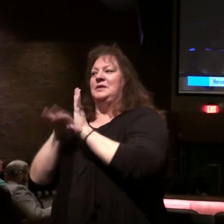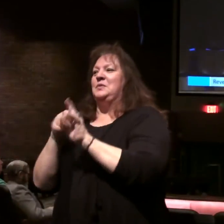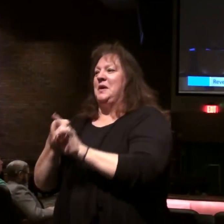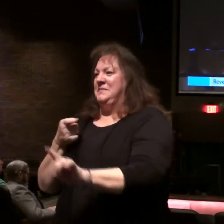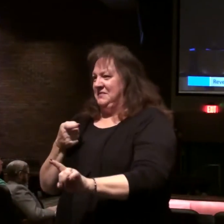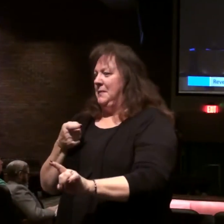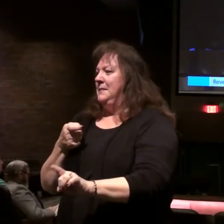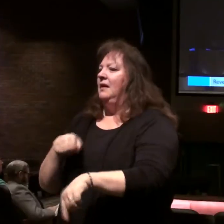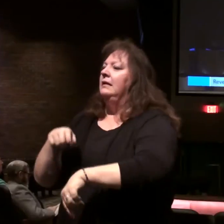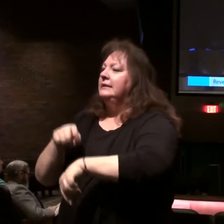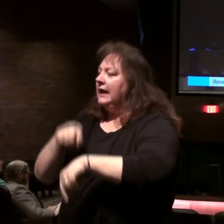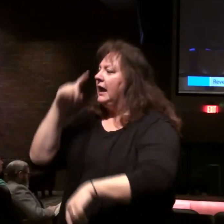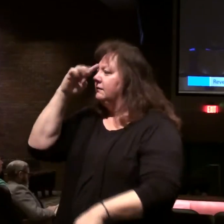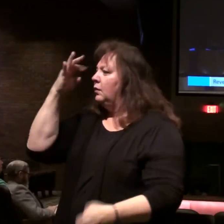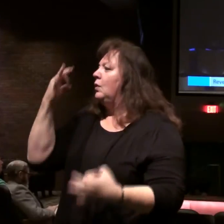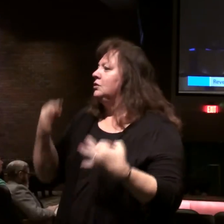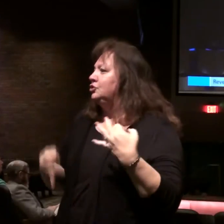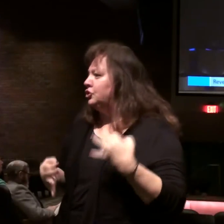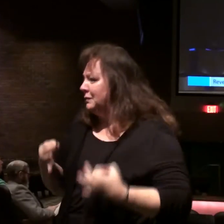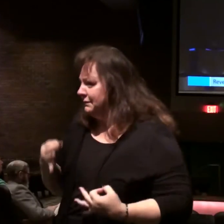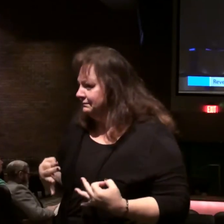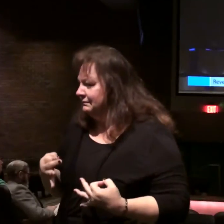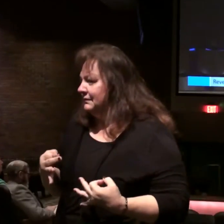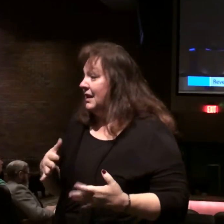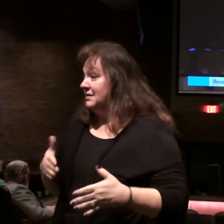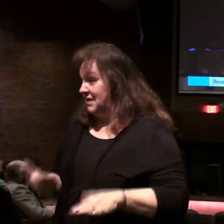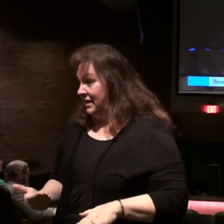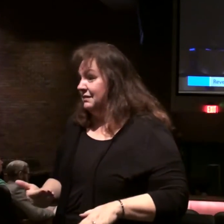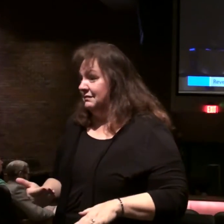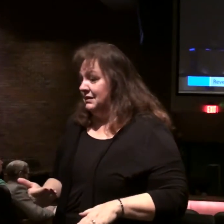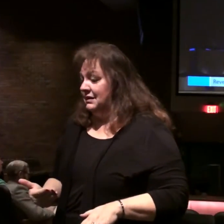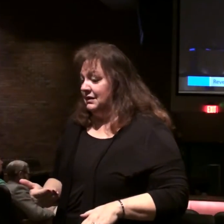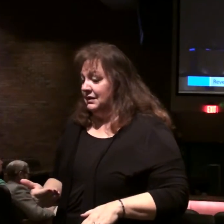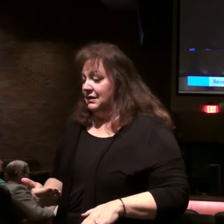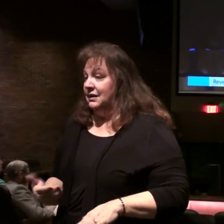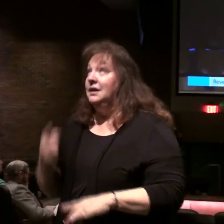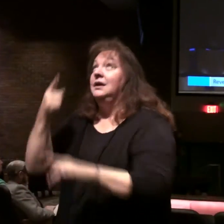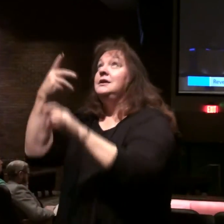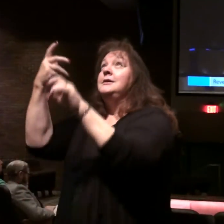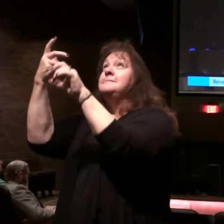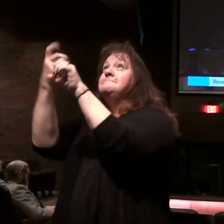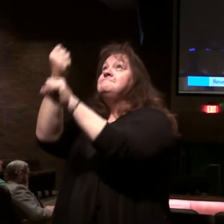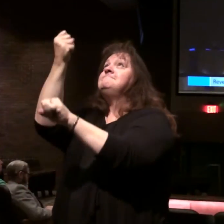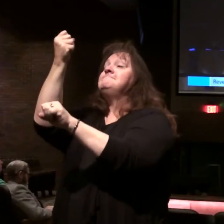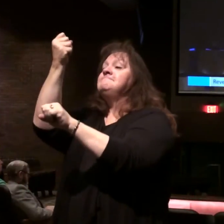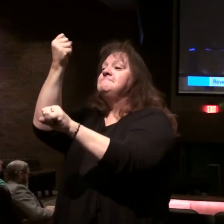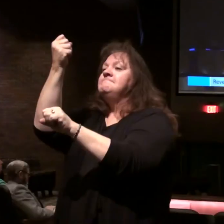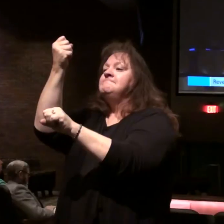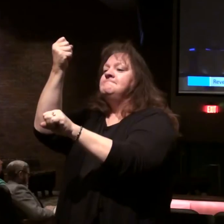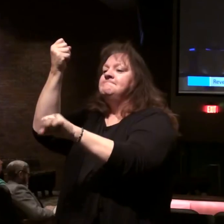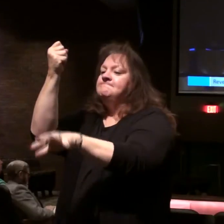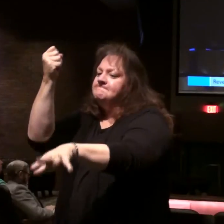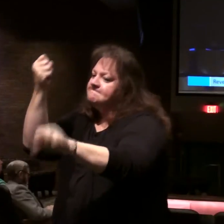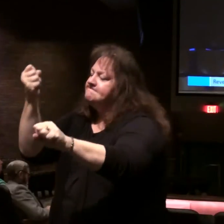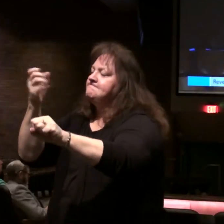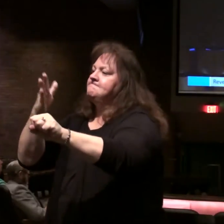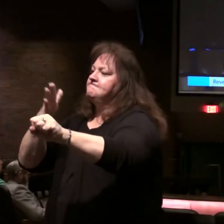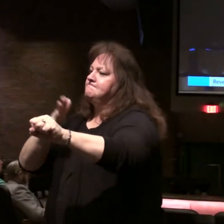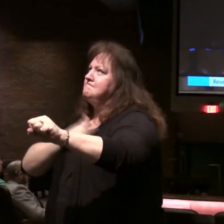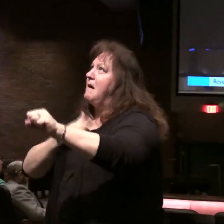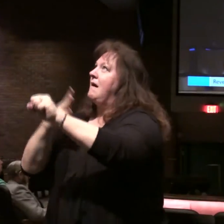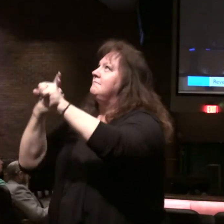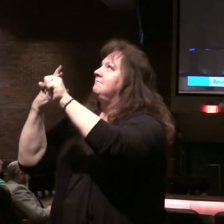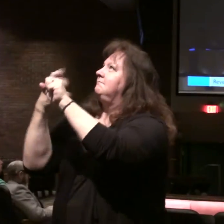This is the time of judgment. The one who is the victor is coming to claim his victory.